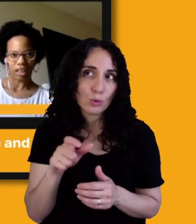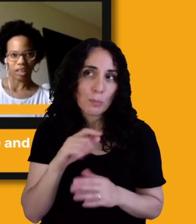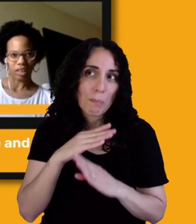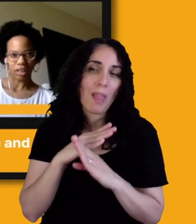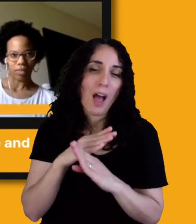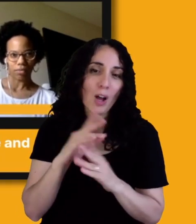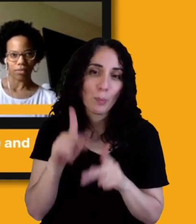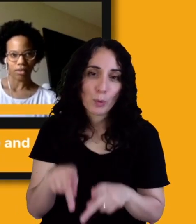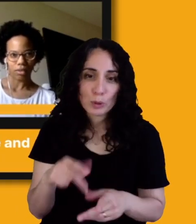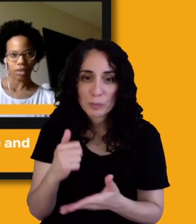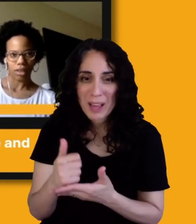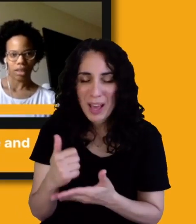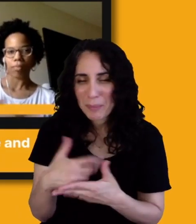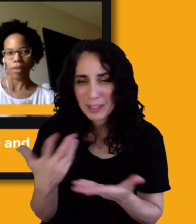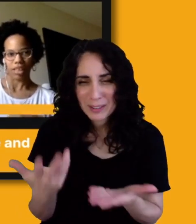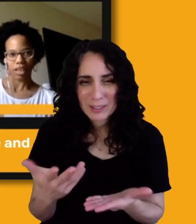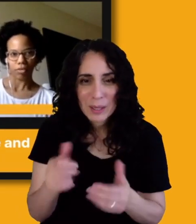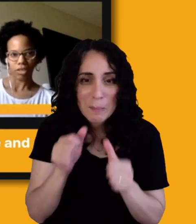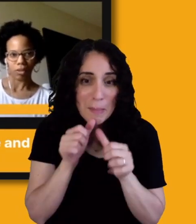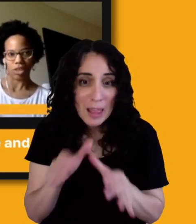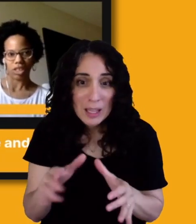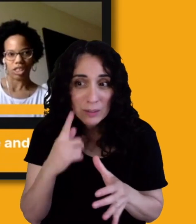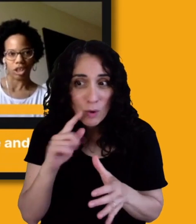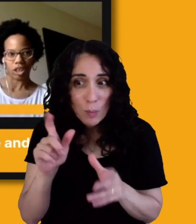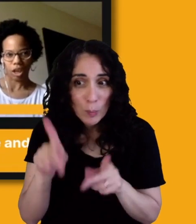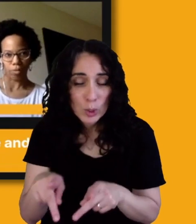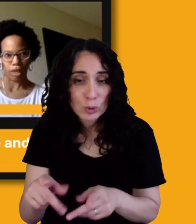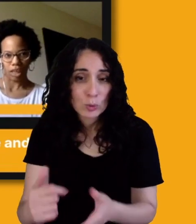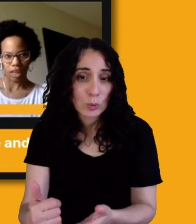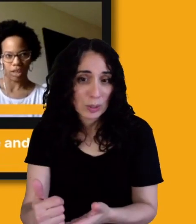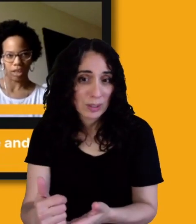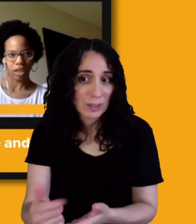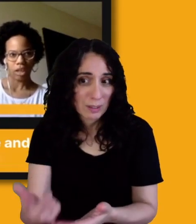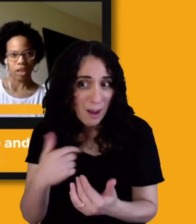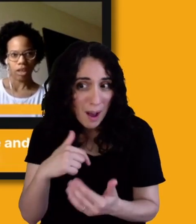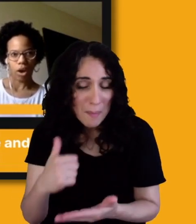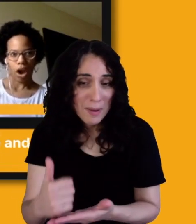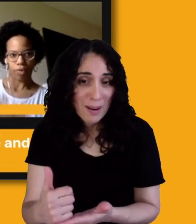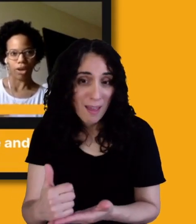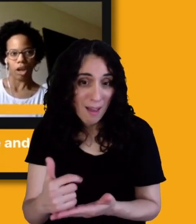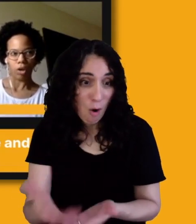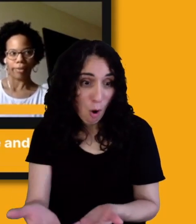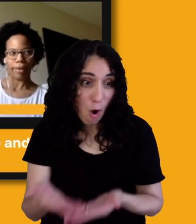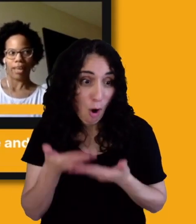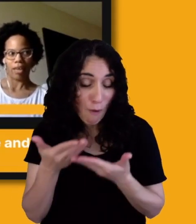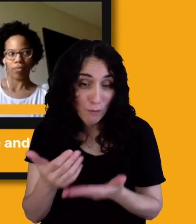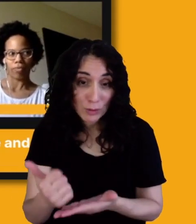it's a blessing for someone to come and offer help and for